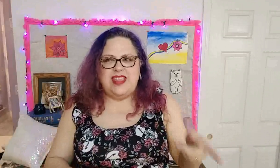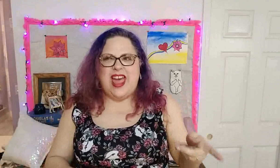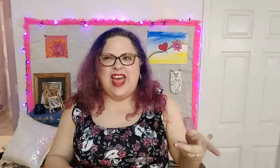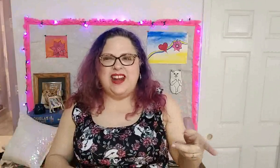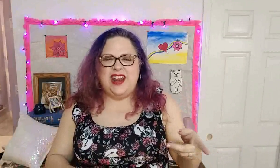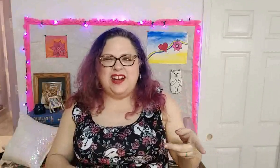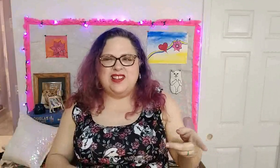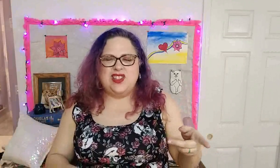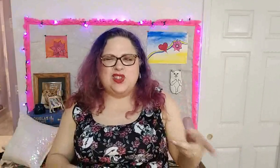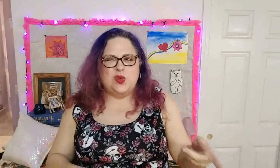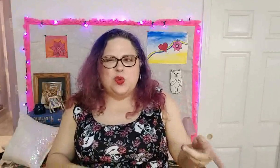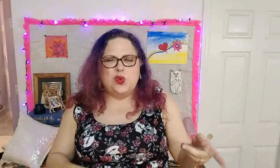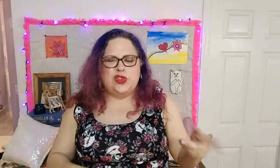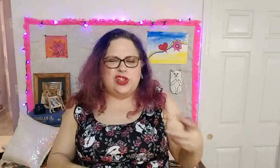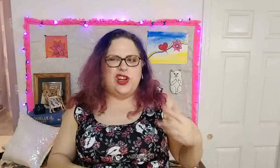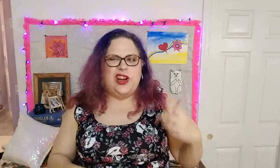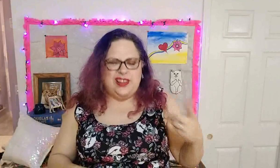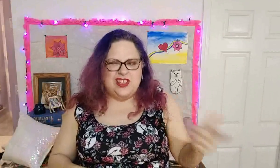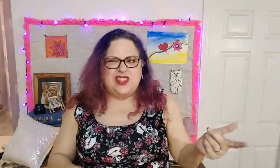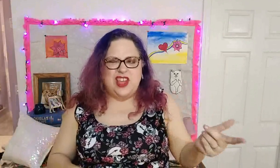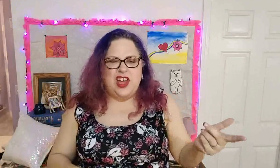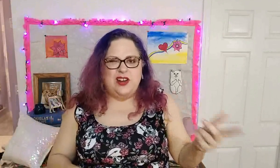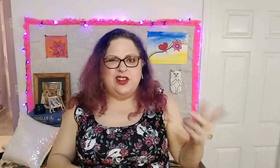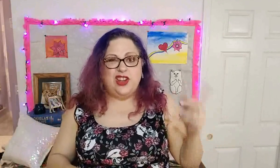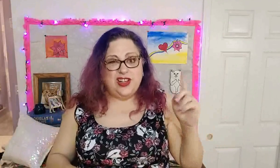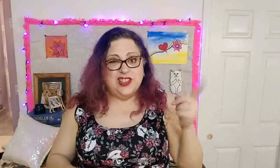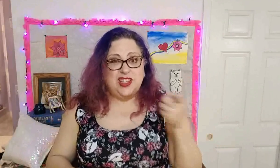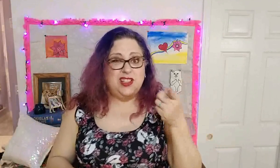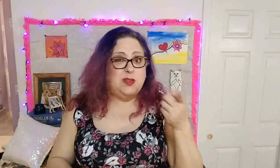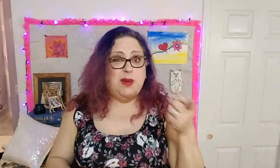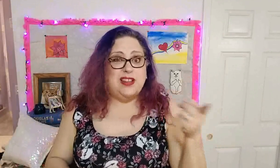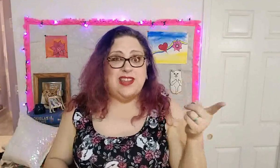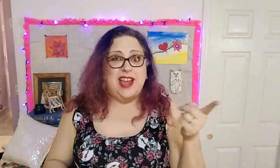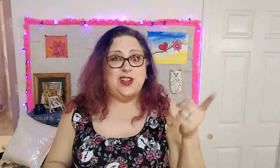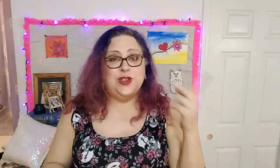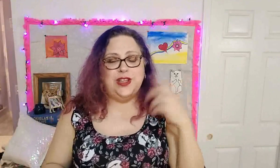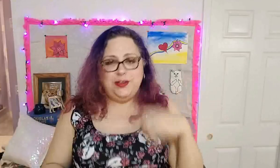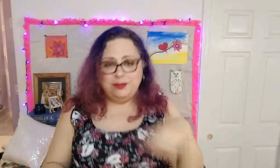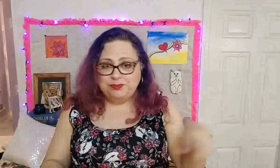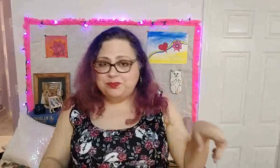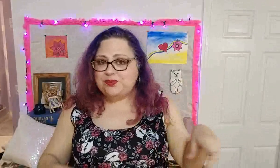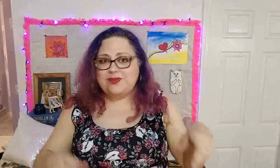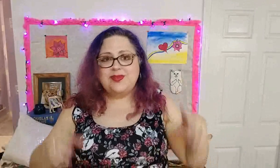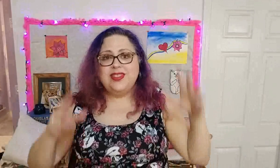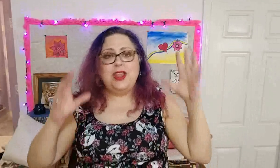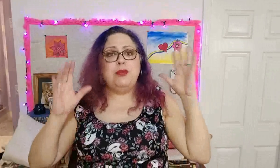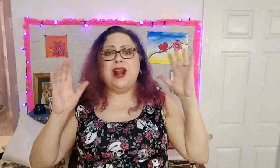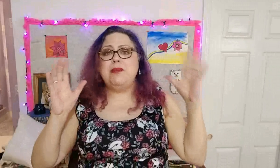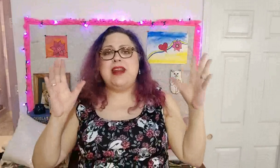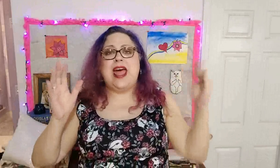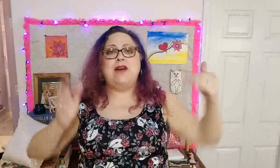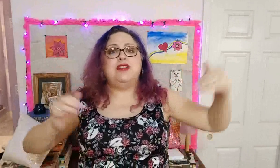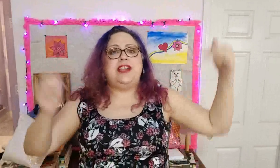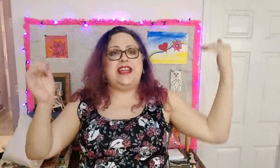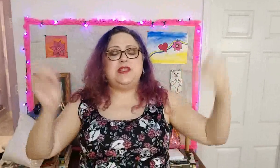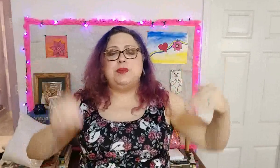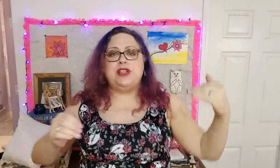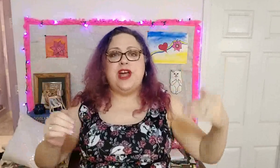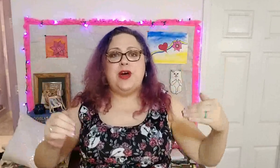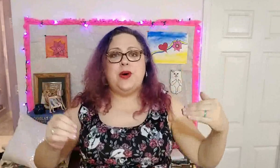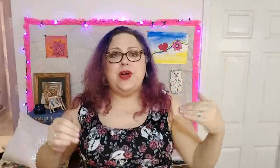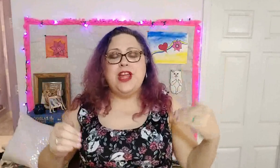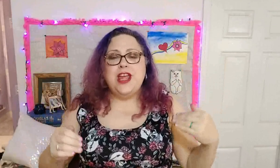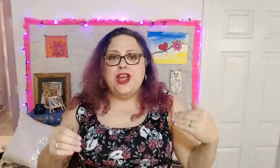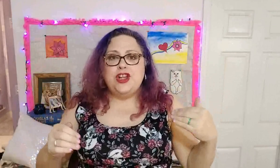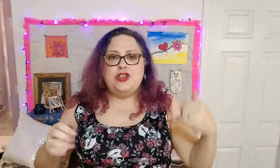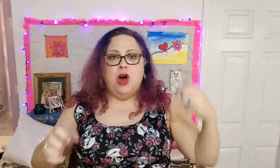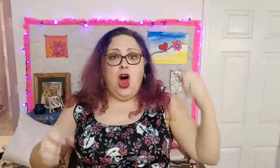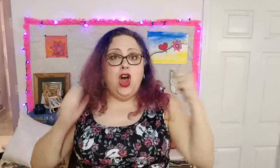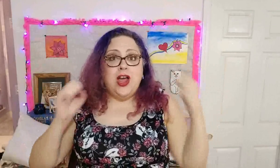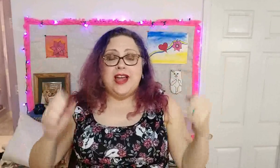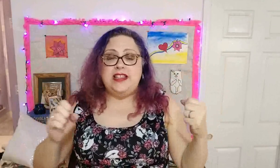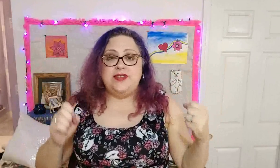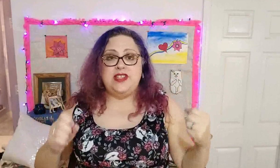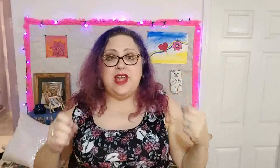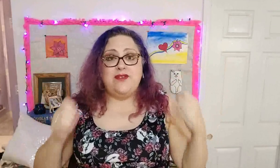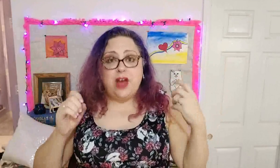that in school to look at the sun, to look at sunspots, actually. But I'm going to have links below to all kinds of stuff